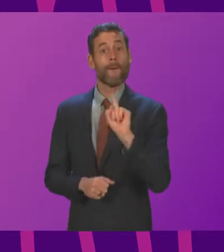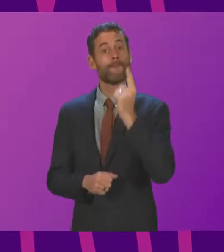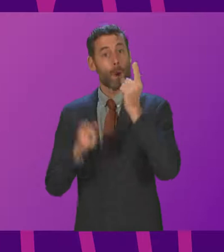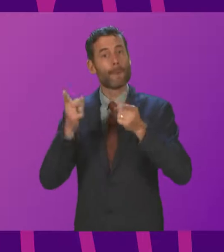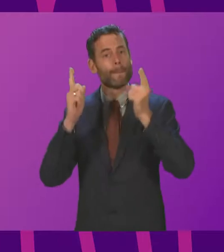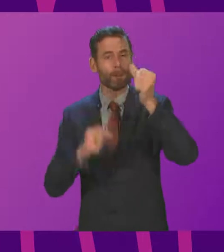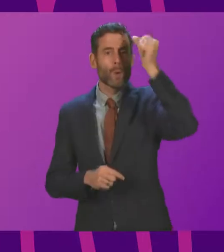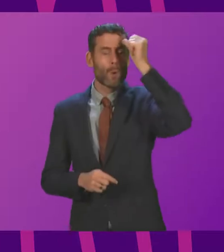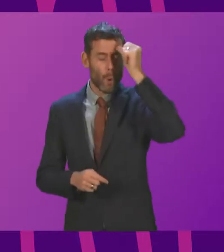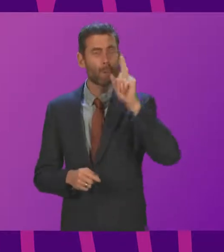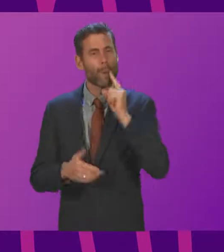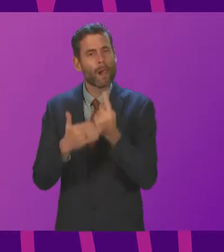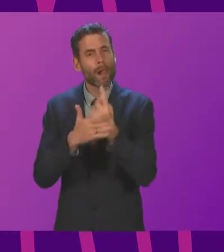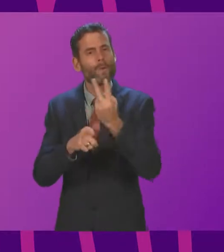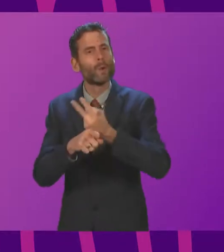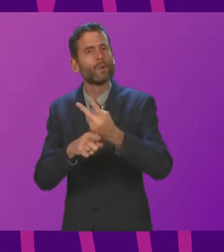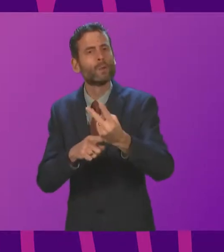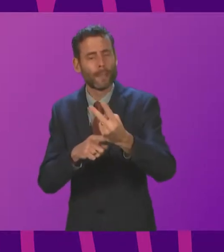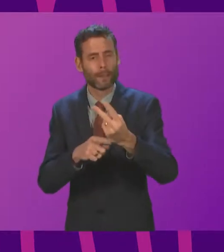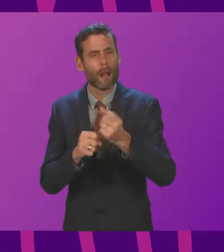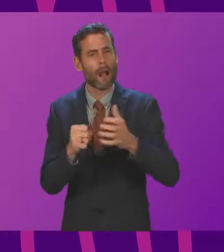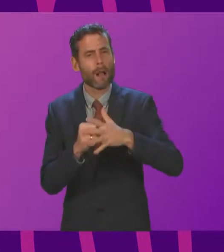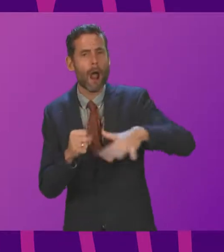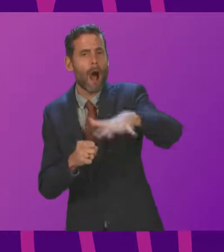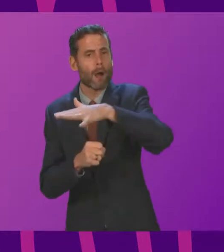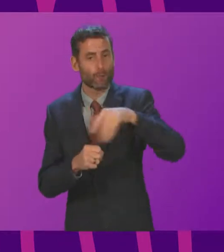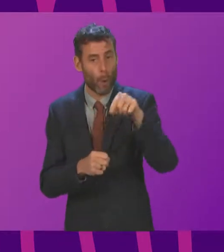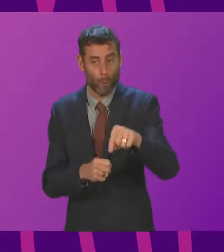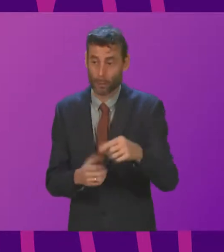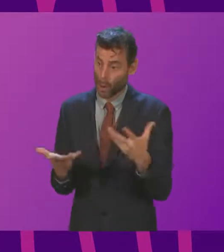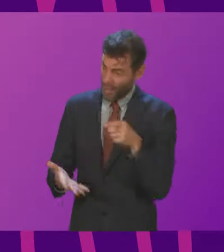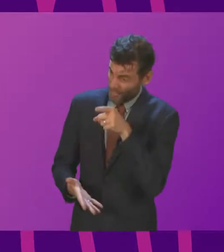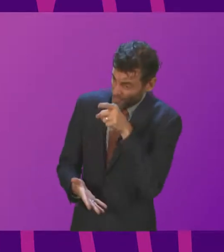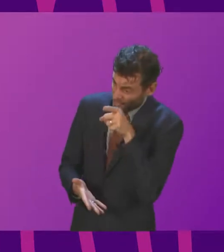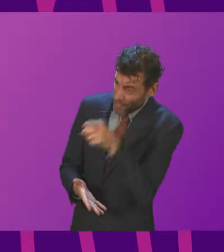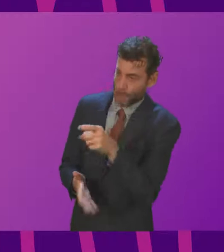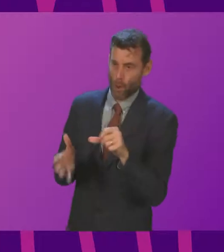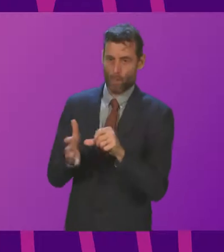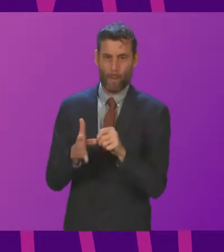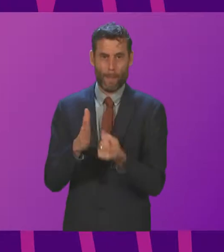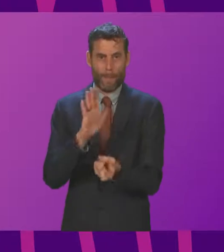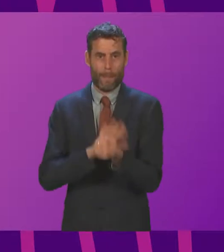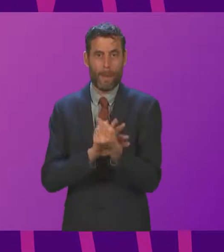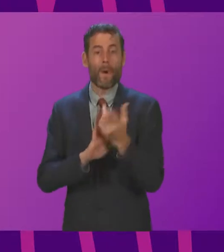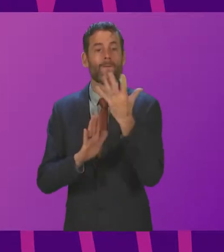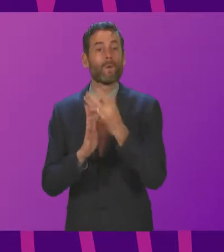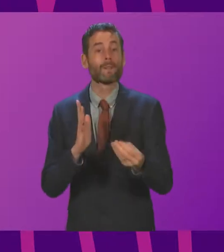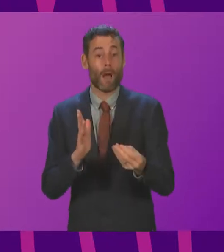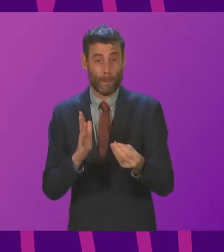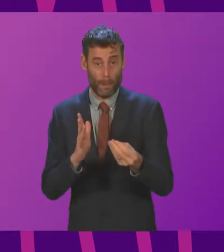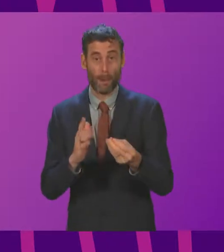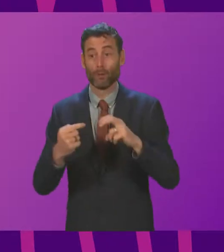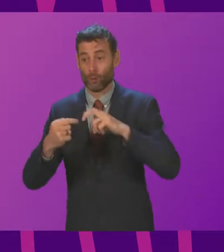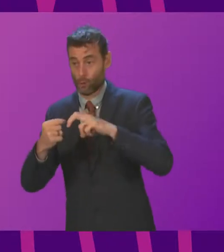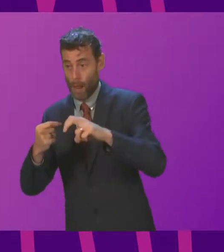will be disruption and inconvenience for people in Glasgow. And there is that real potential for disruption from protest groups at COP26